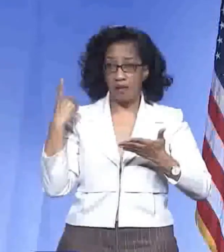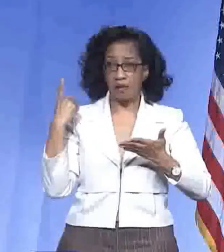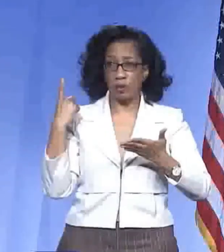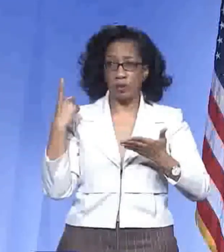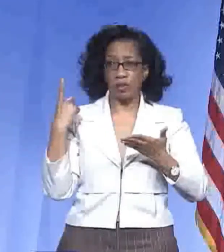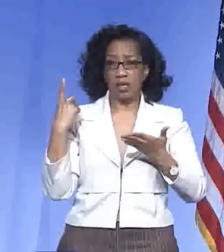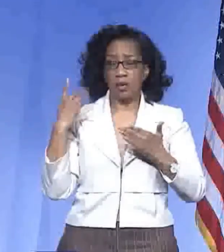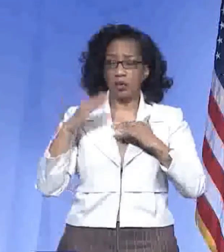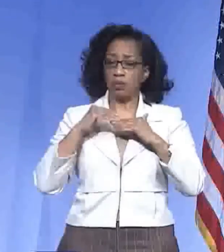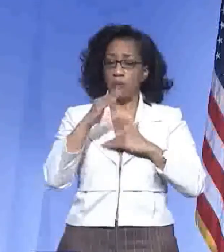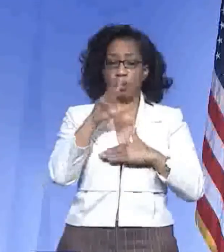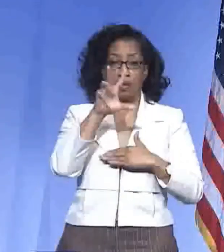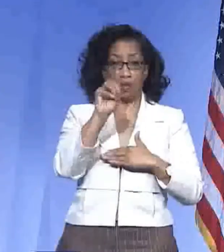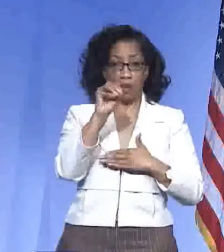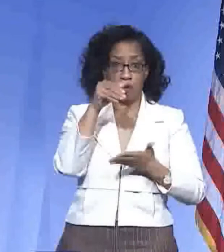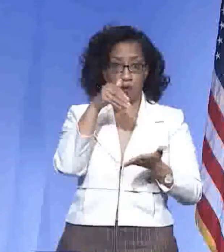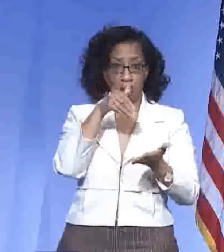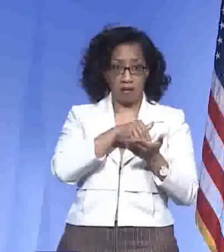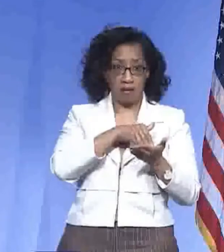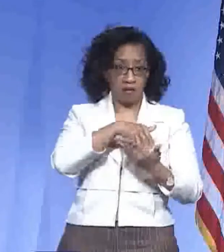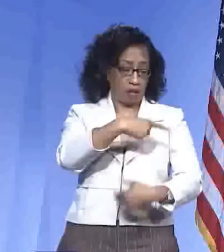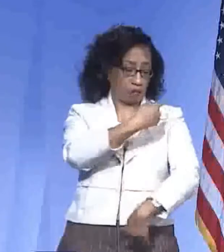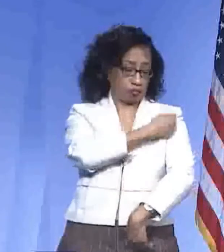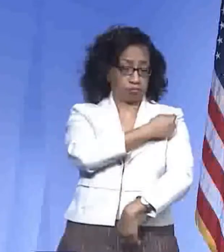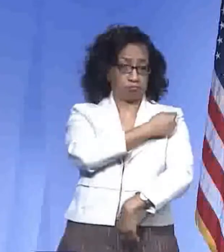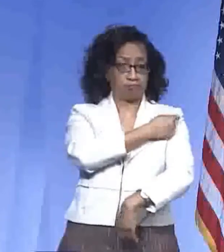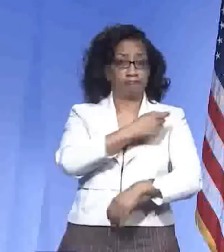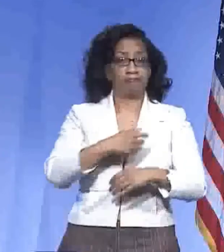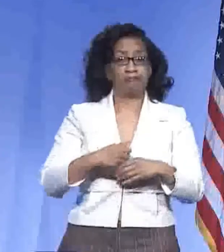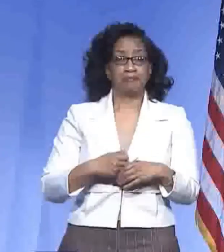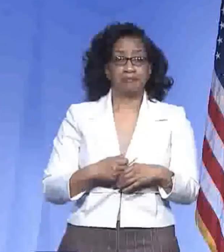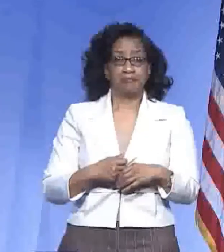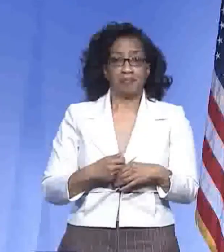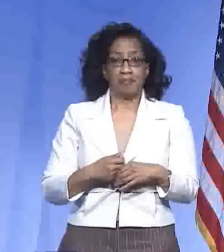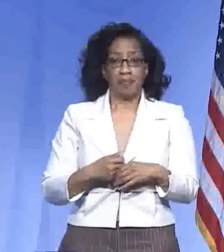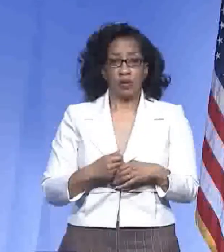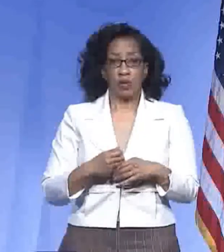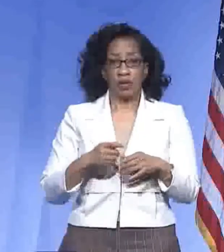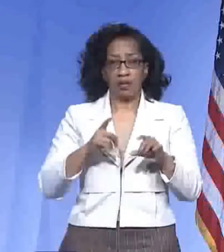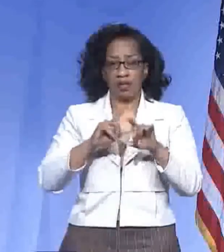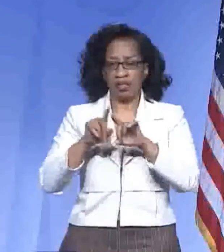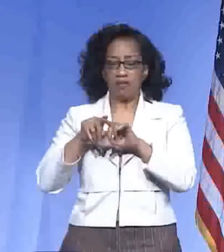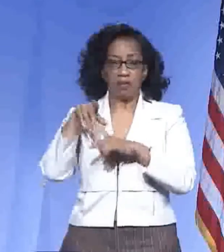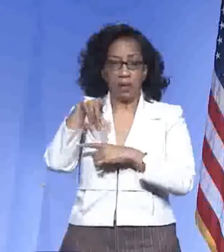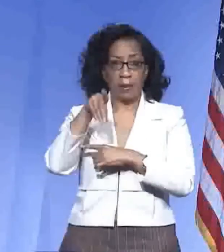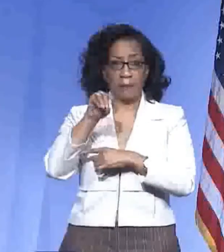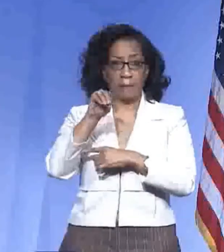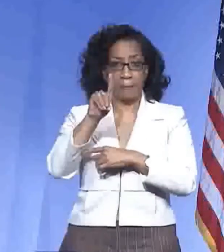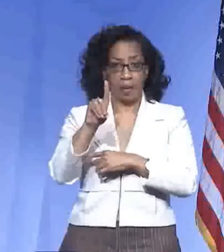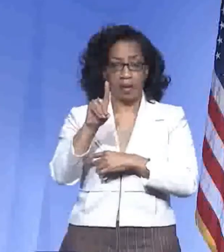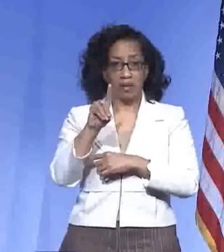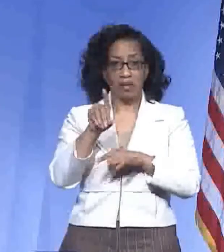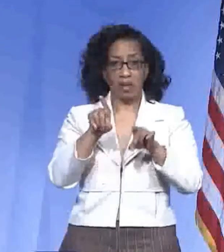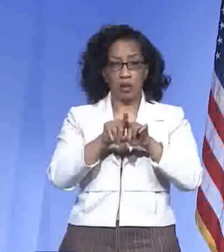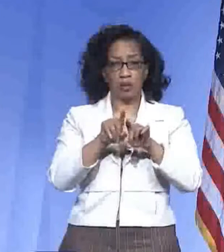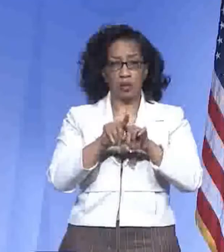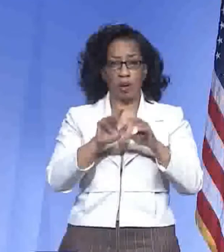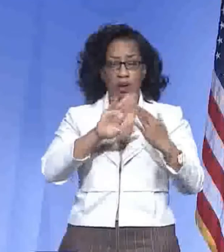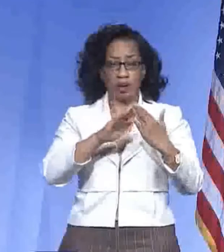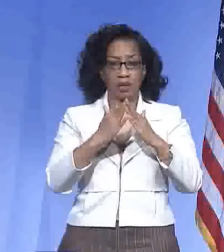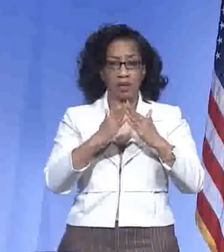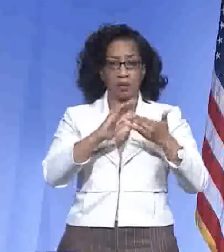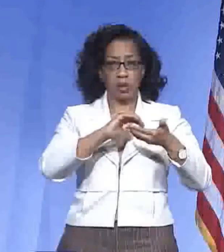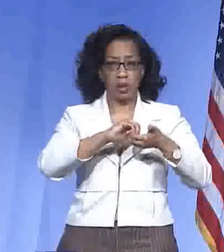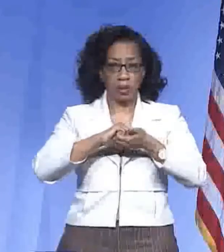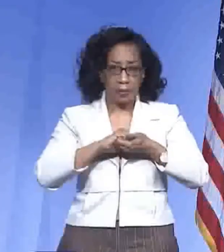to doing more than 30,000 doses through our fixed site pods, our community partners also delivered